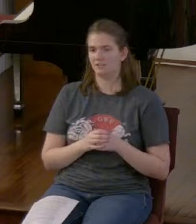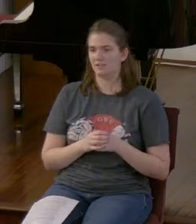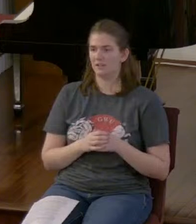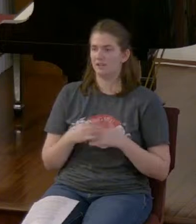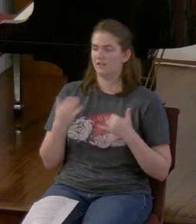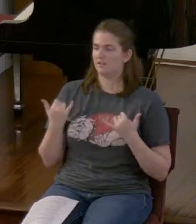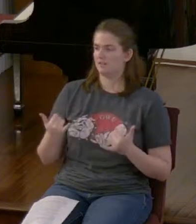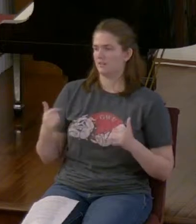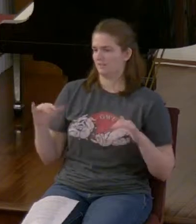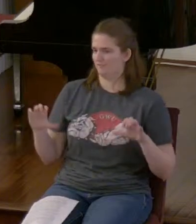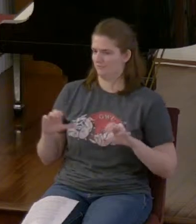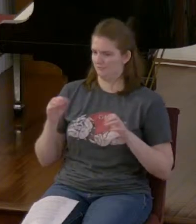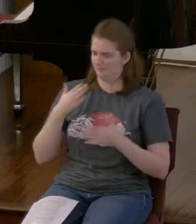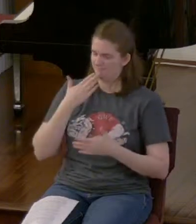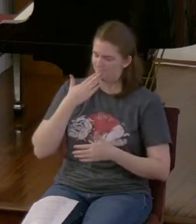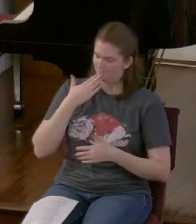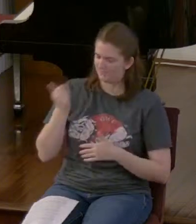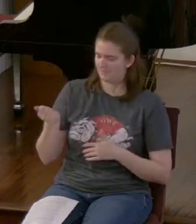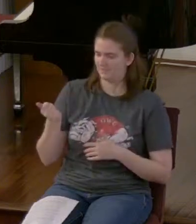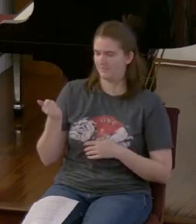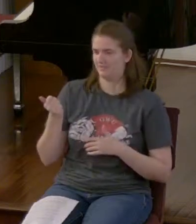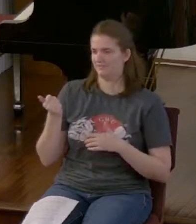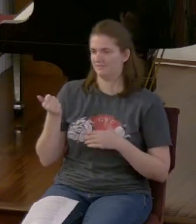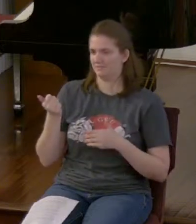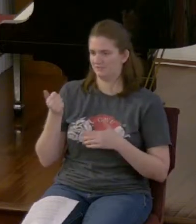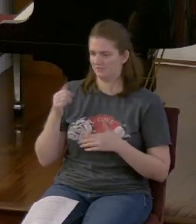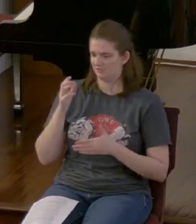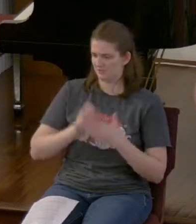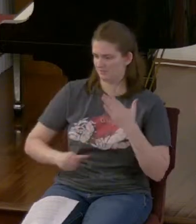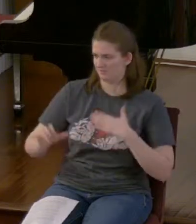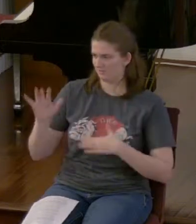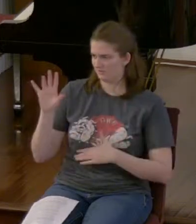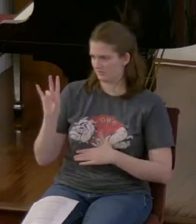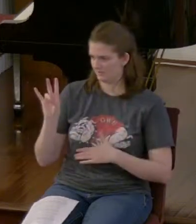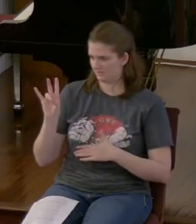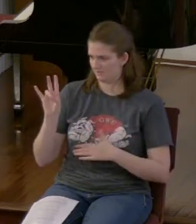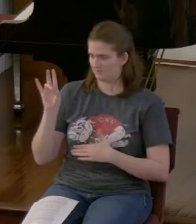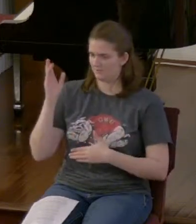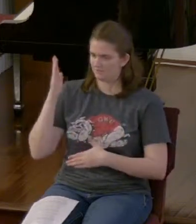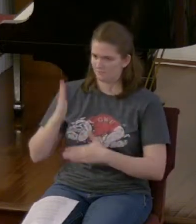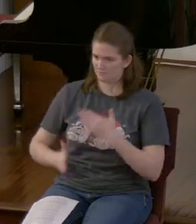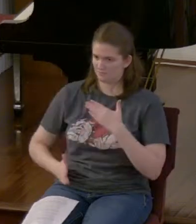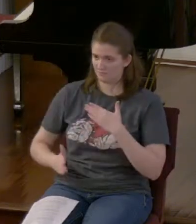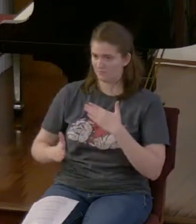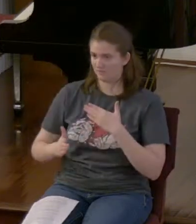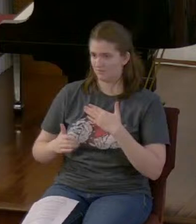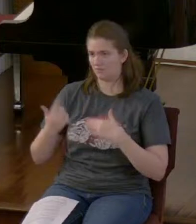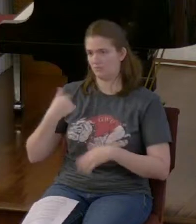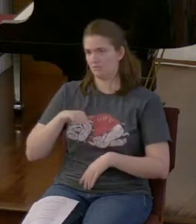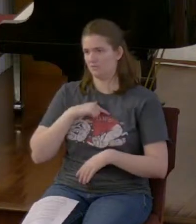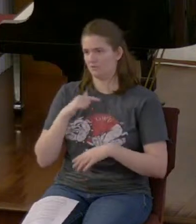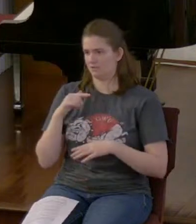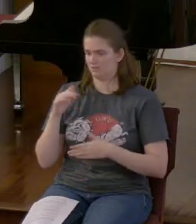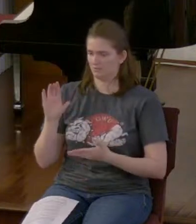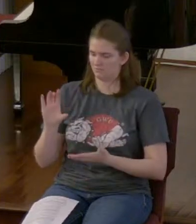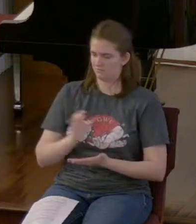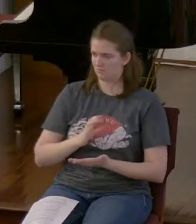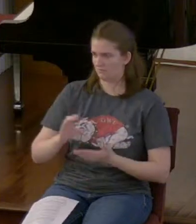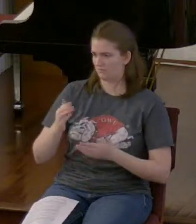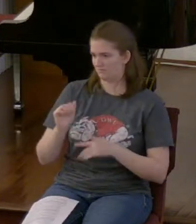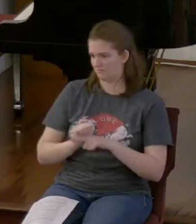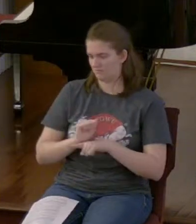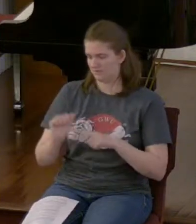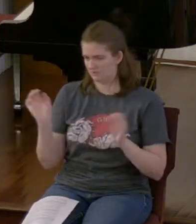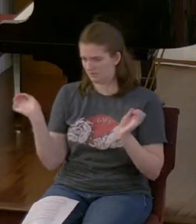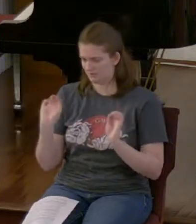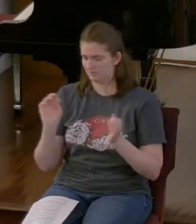best to finish chapter 7 tonight. Since we don't have choir practice, we can go a little bit longer. So